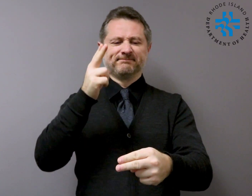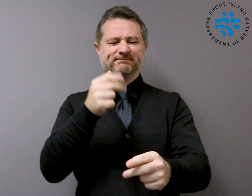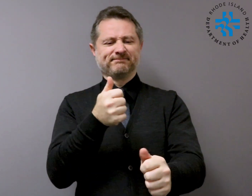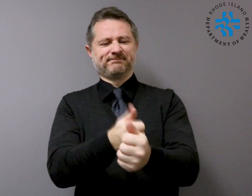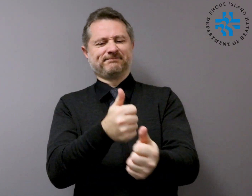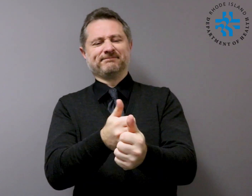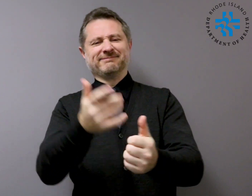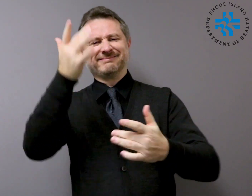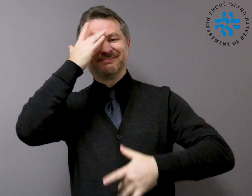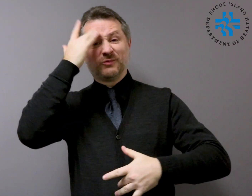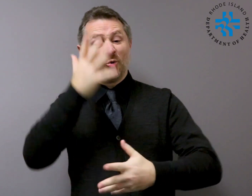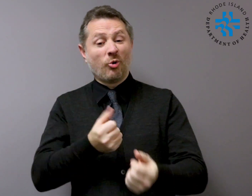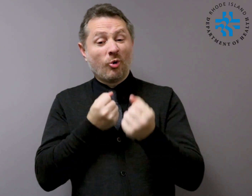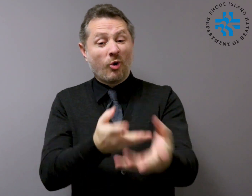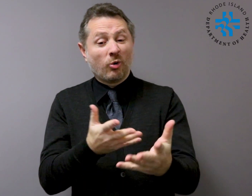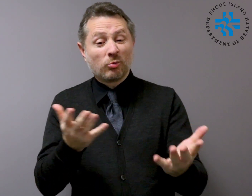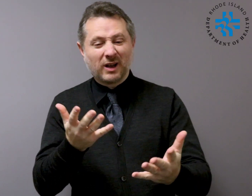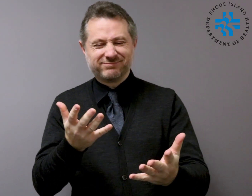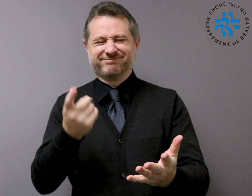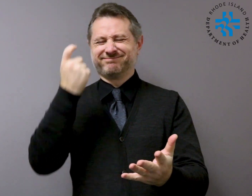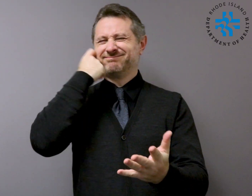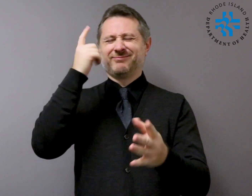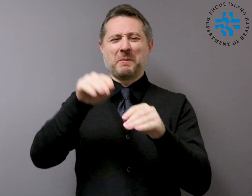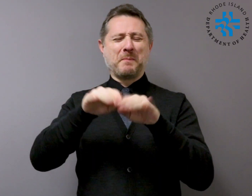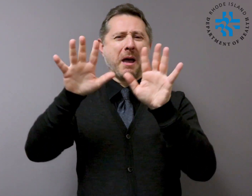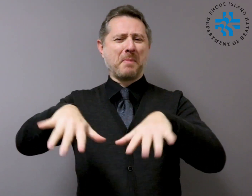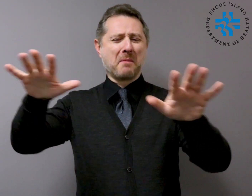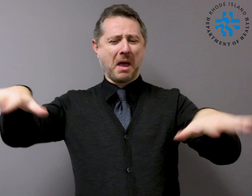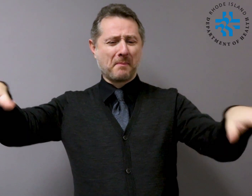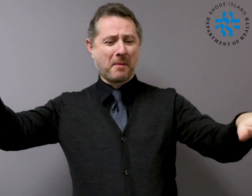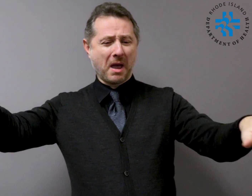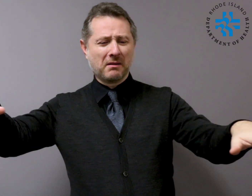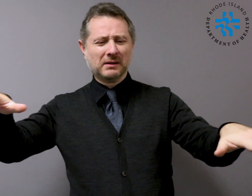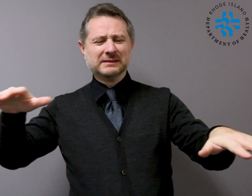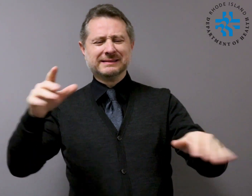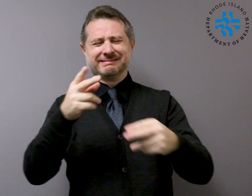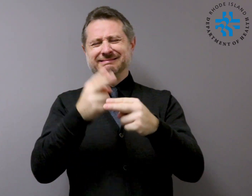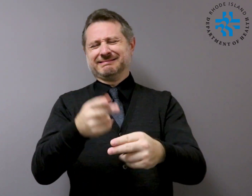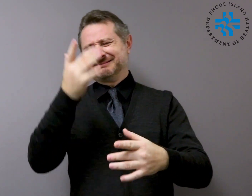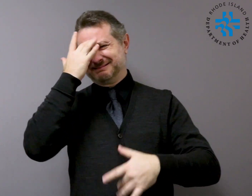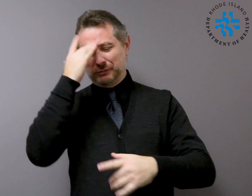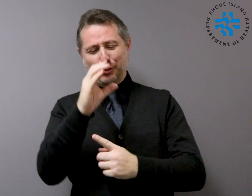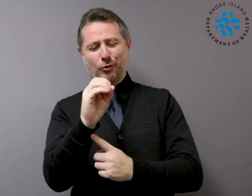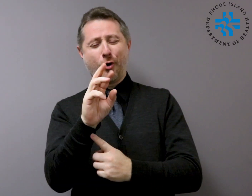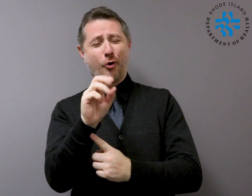coronavirus disease. Coronavirus Disease 2019, COVID-19.